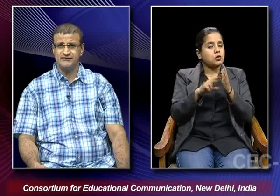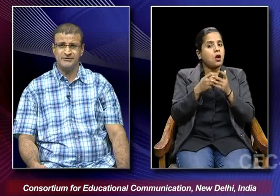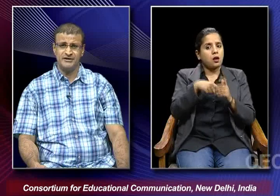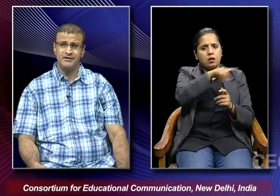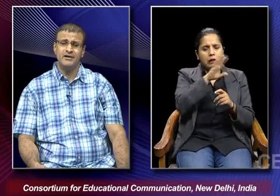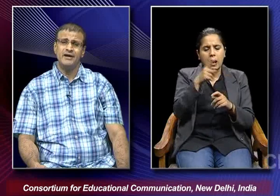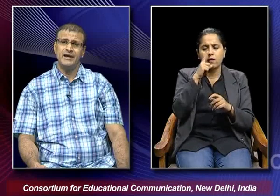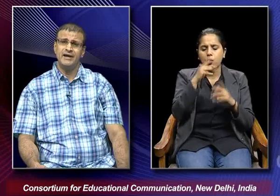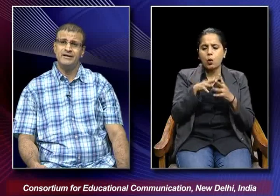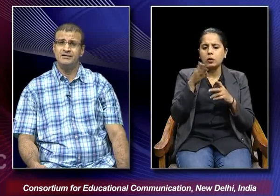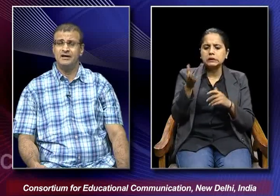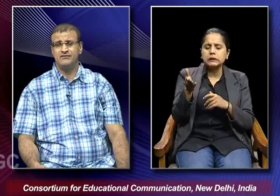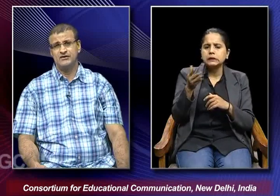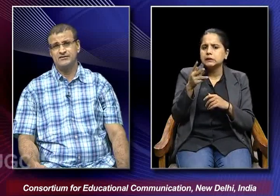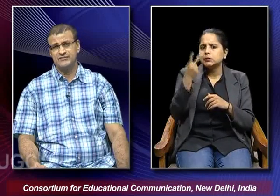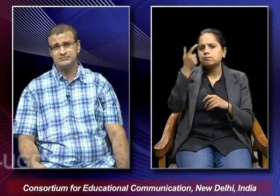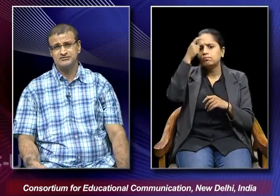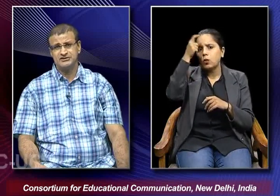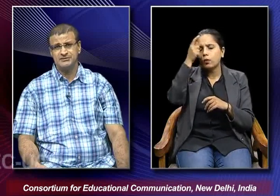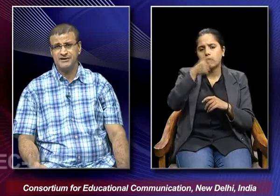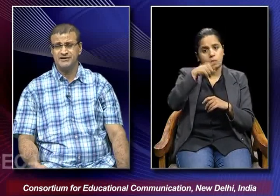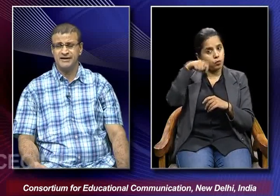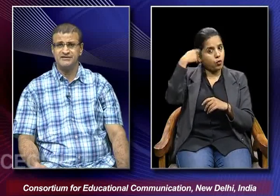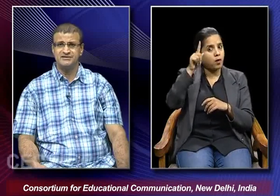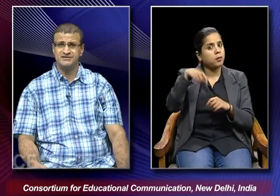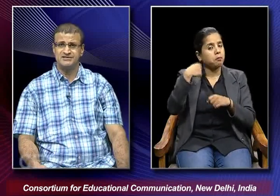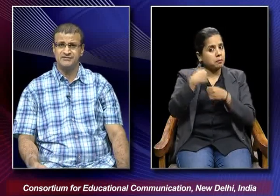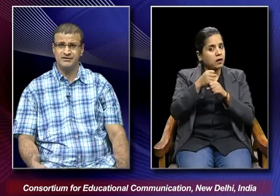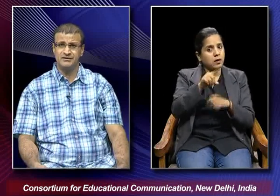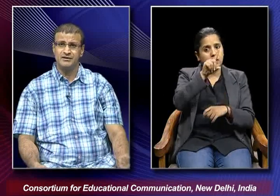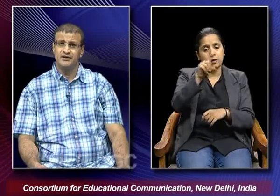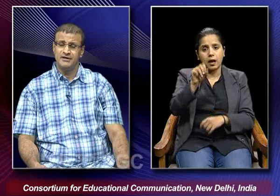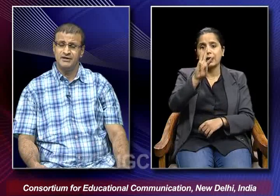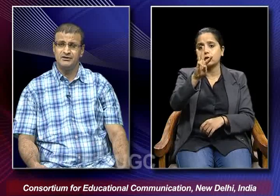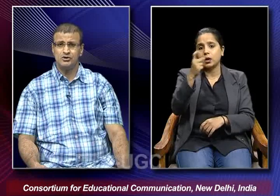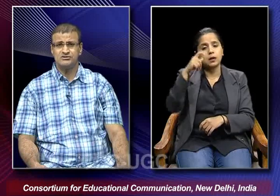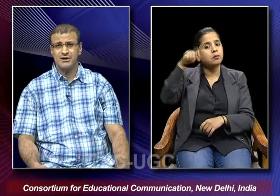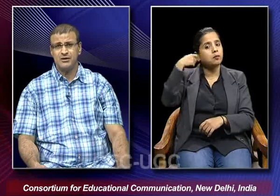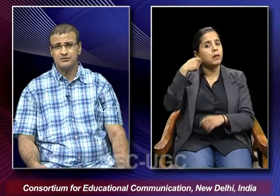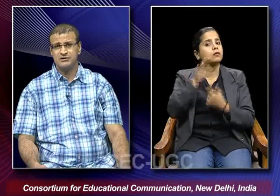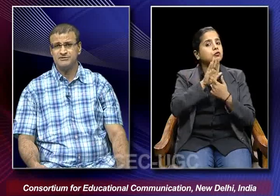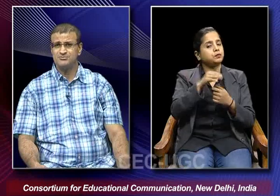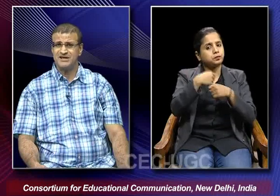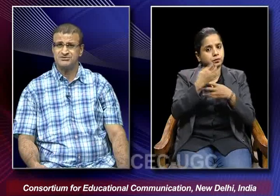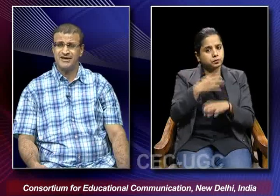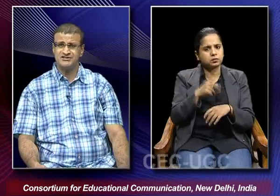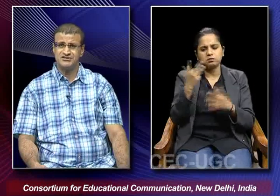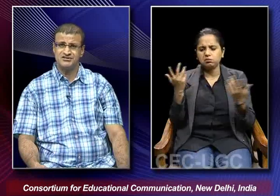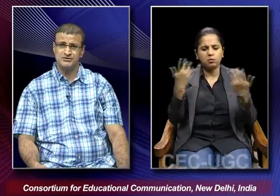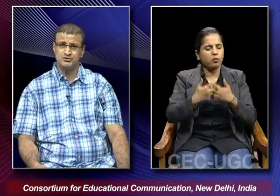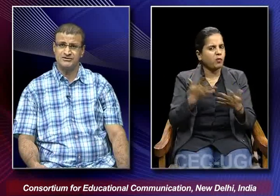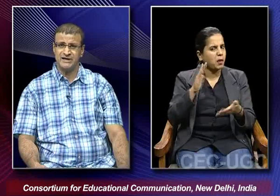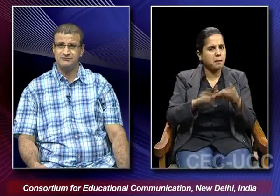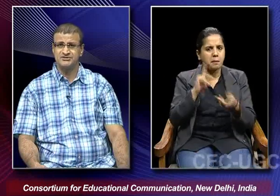the women. And in one of the films which he made in 1937, he talks about the mismatched marriages